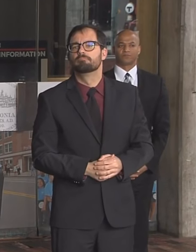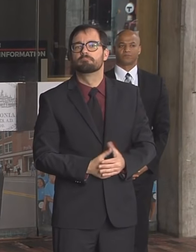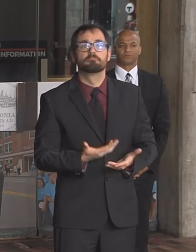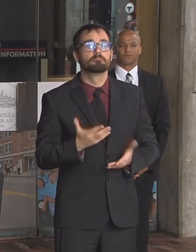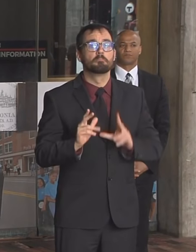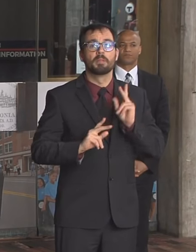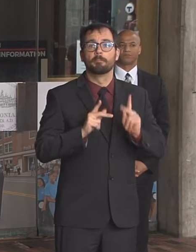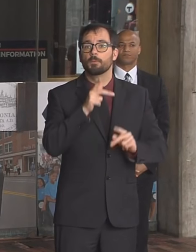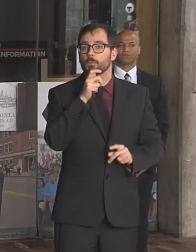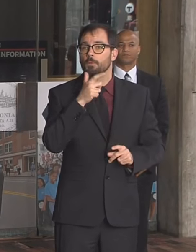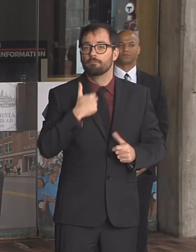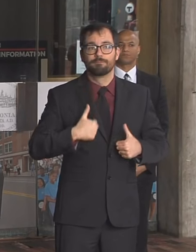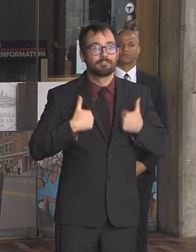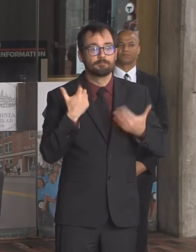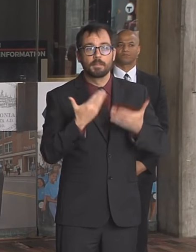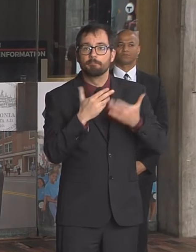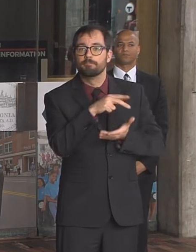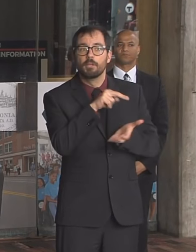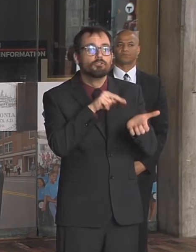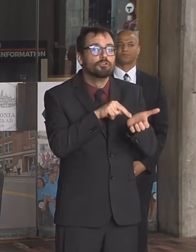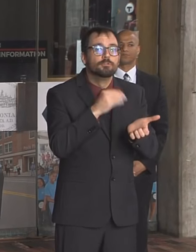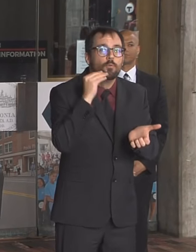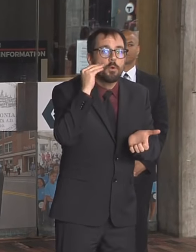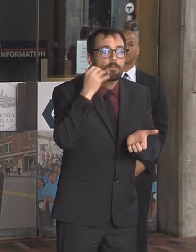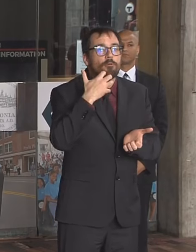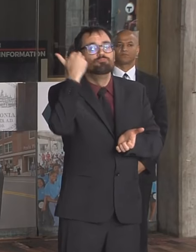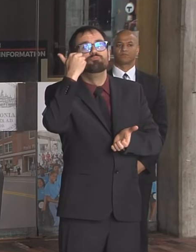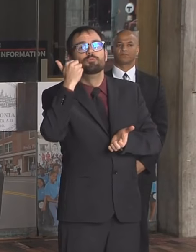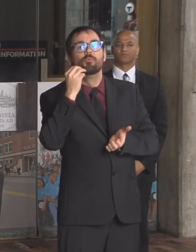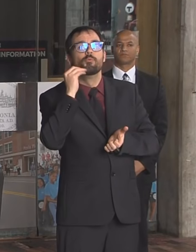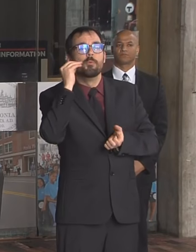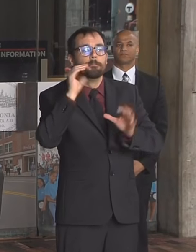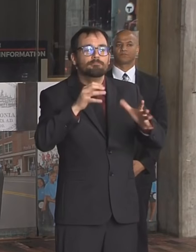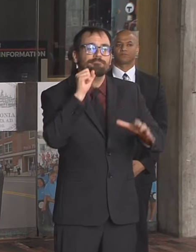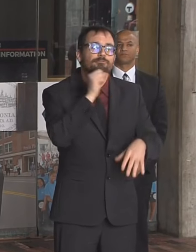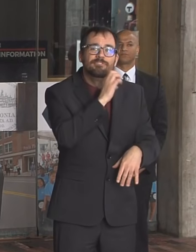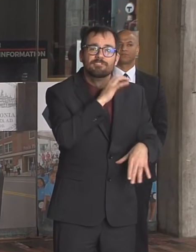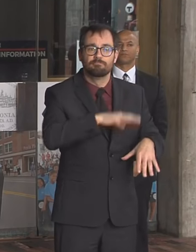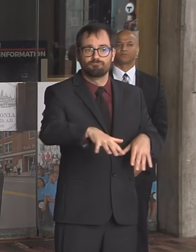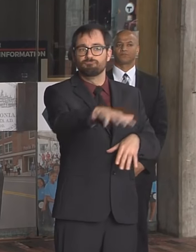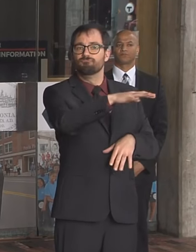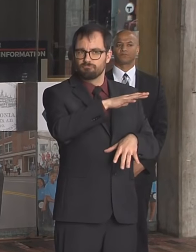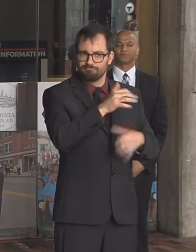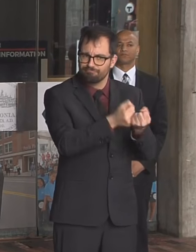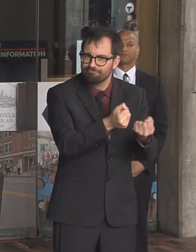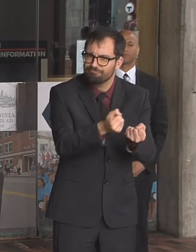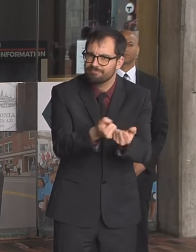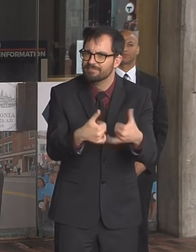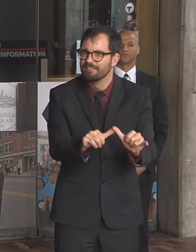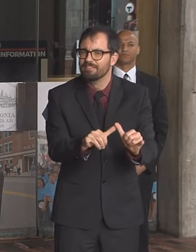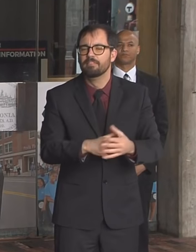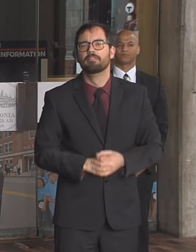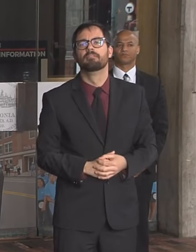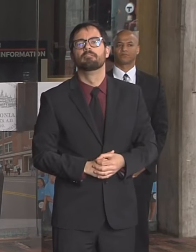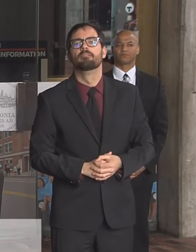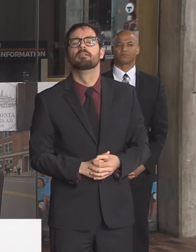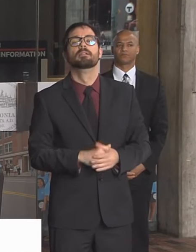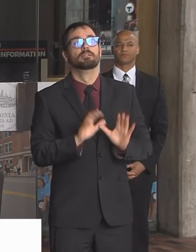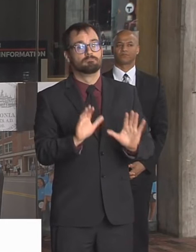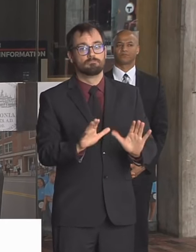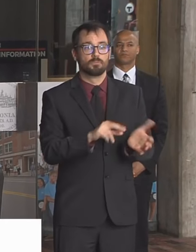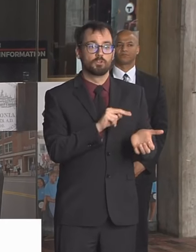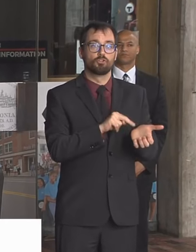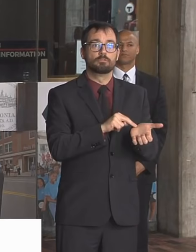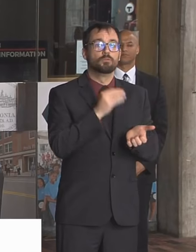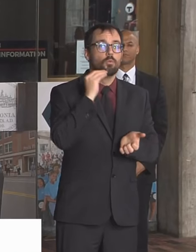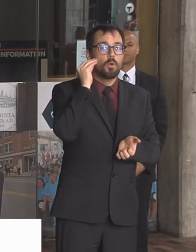So again, any questions, please call 311. Nursing homes and assisted living facilities are not allowing visitors and we're asking